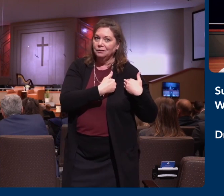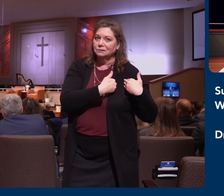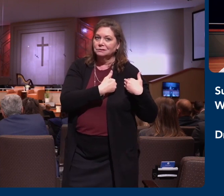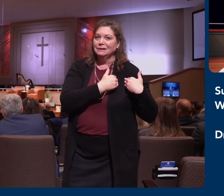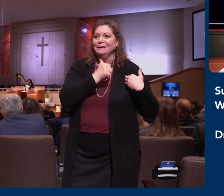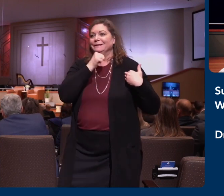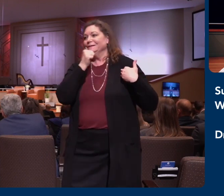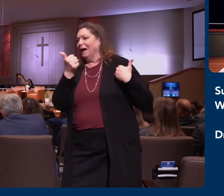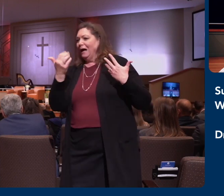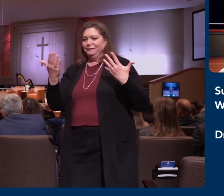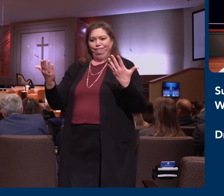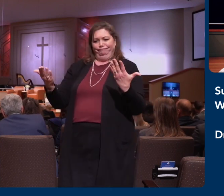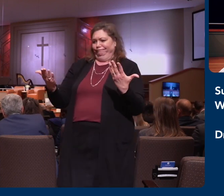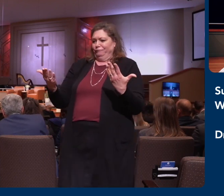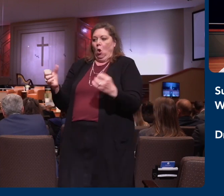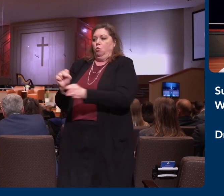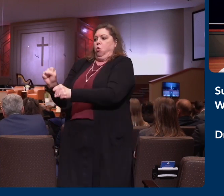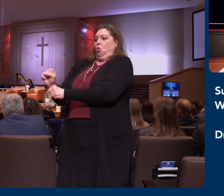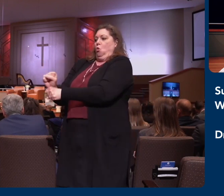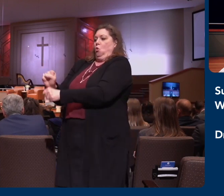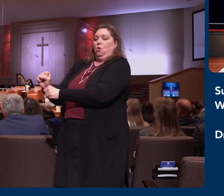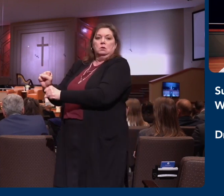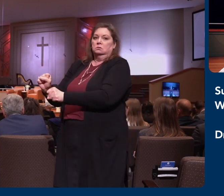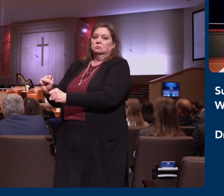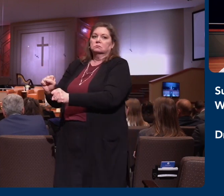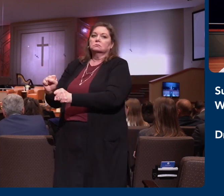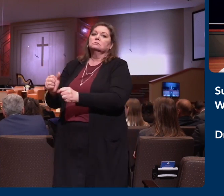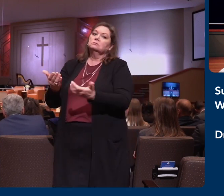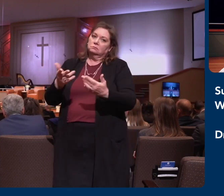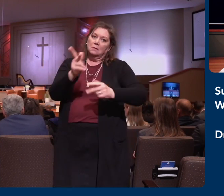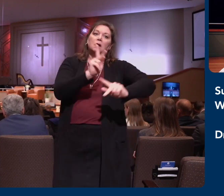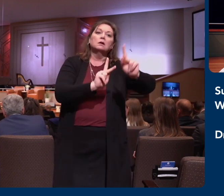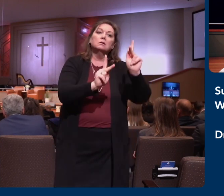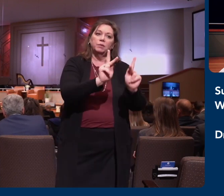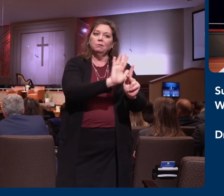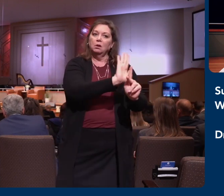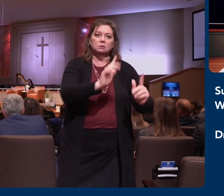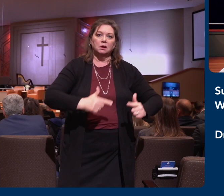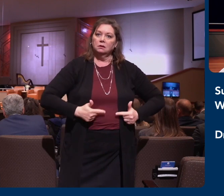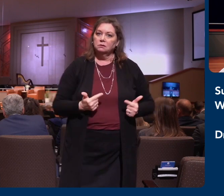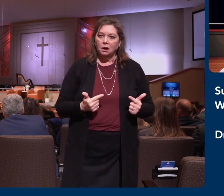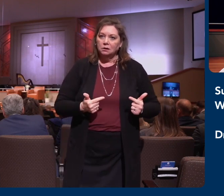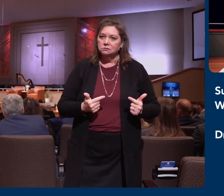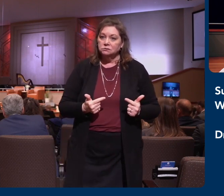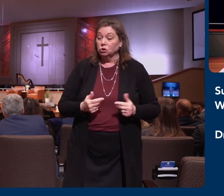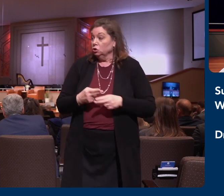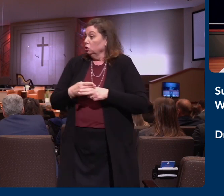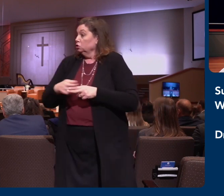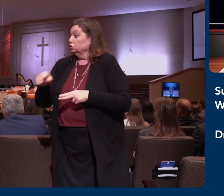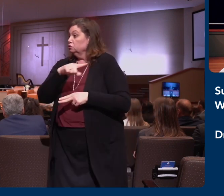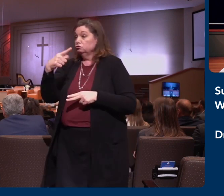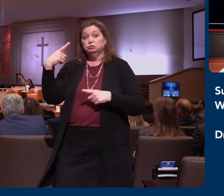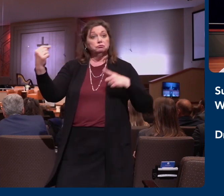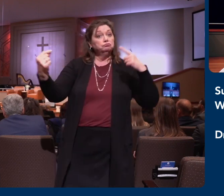called you to. And to the classrooms and those Christian schools that you'll be serving. Make sure that you care